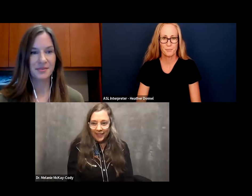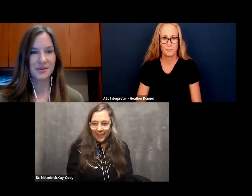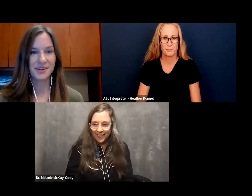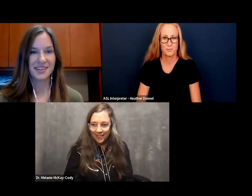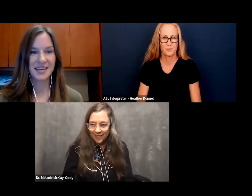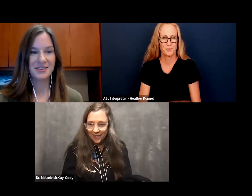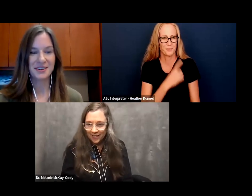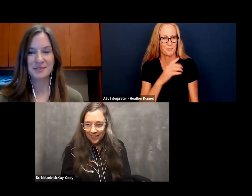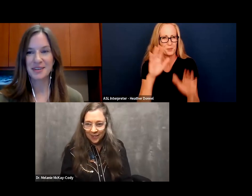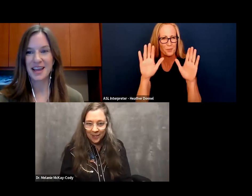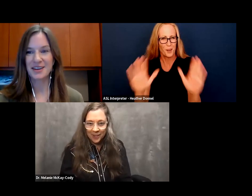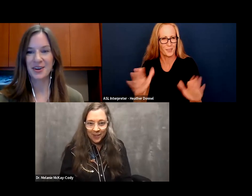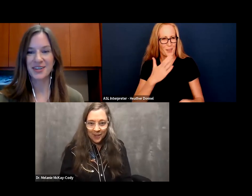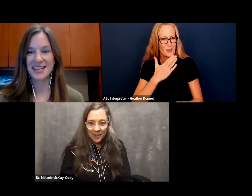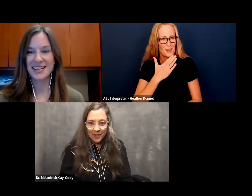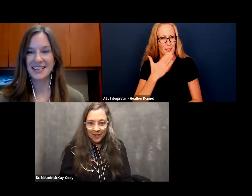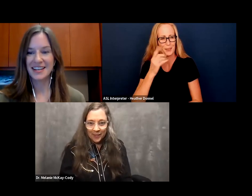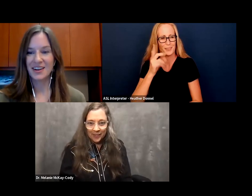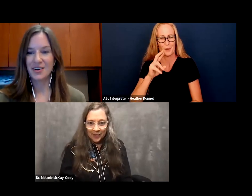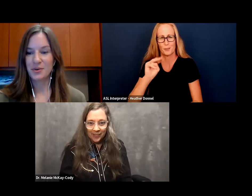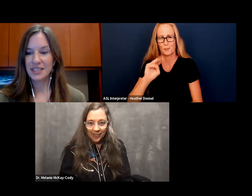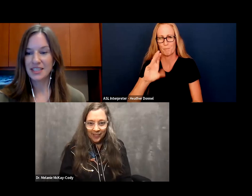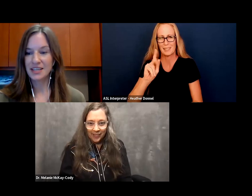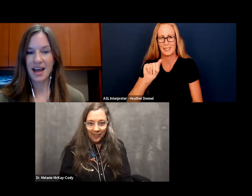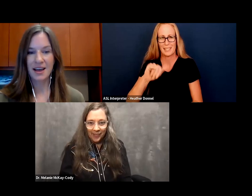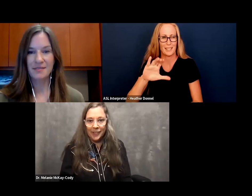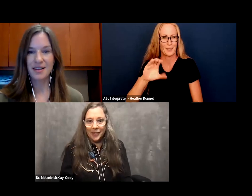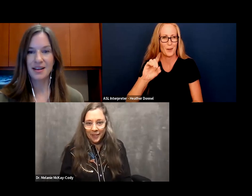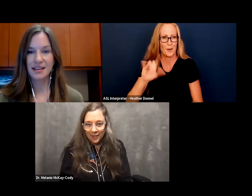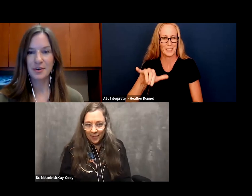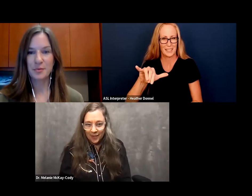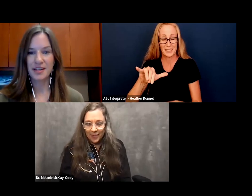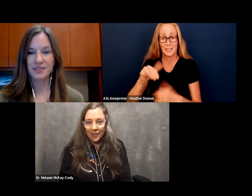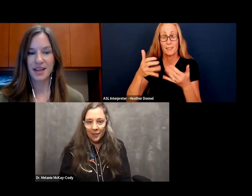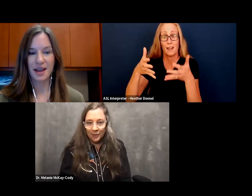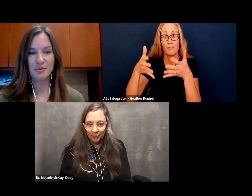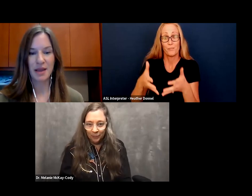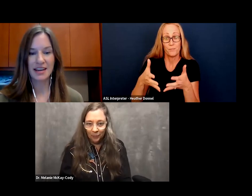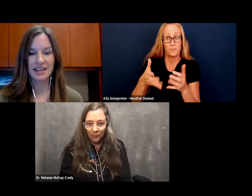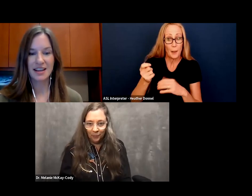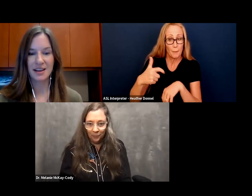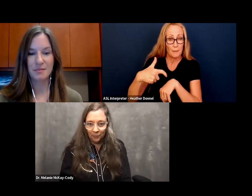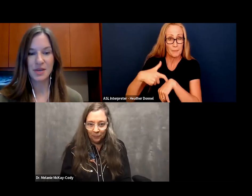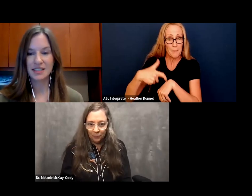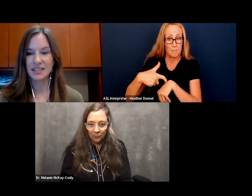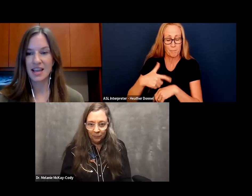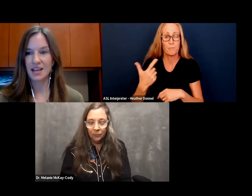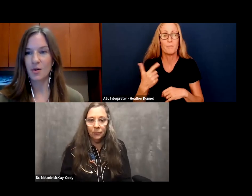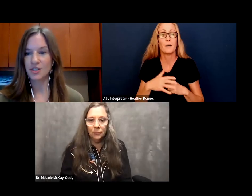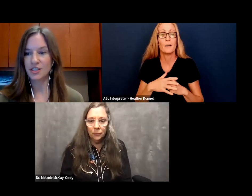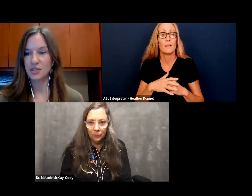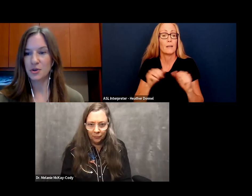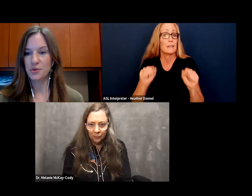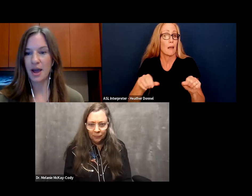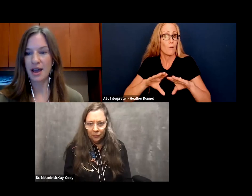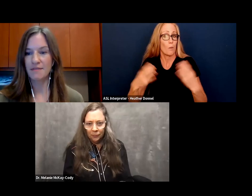Wonderful. Thank you, Dr. McKay Cody. Well, we still have a little bit of time remaining. We can take